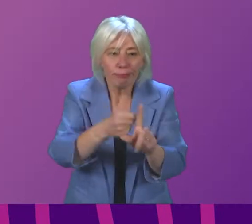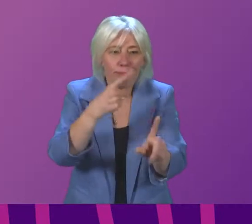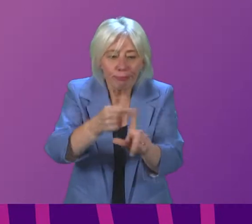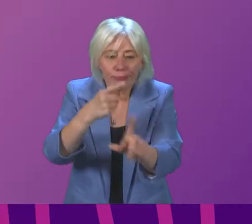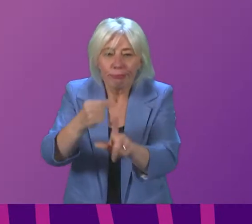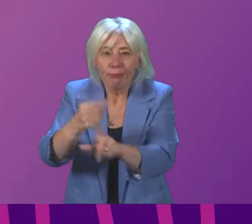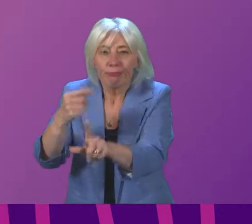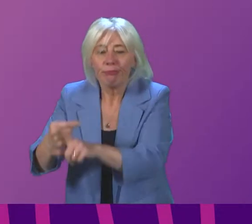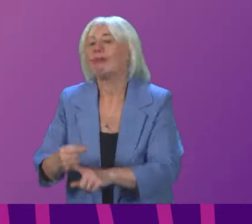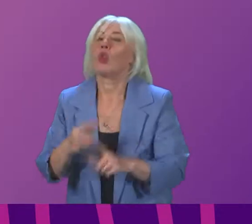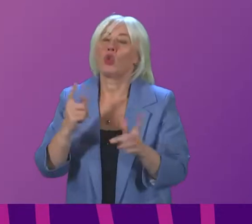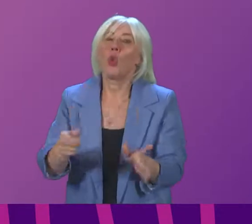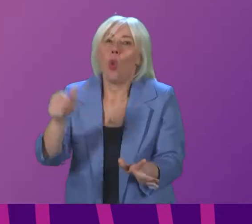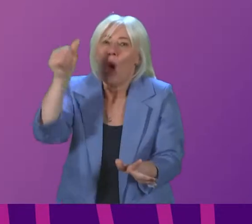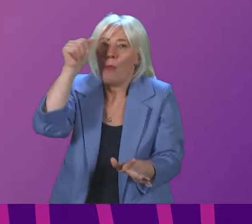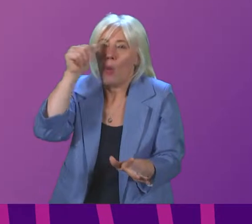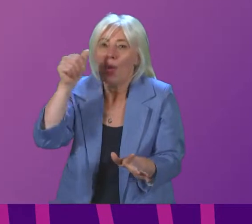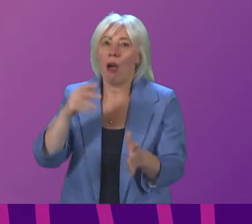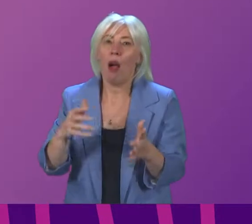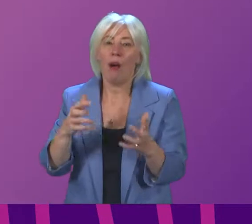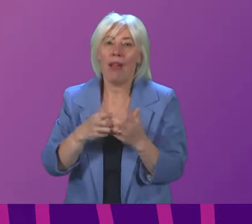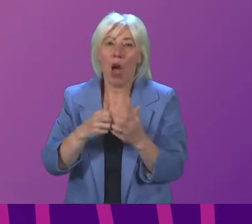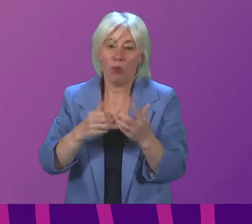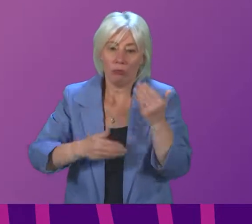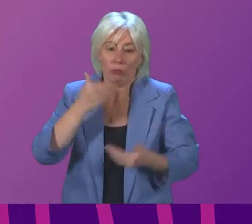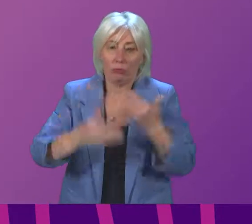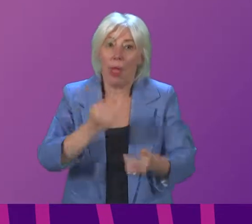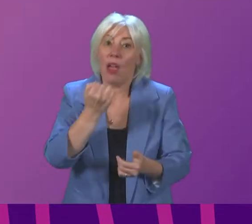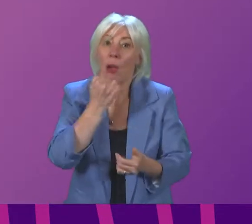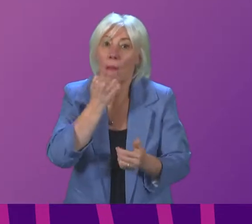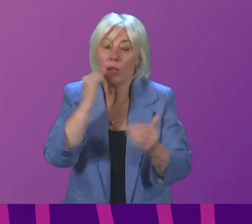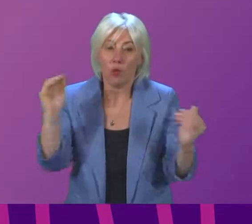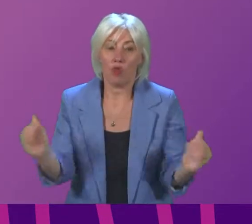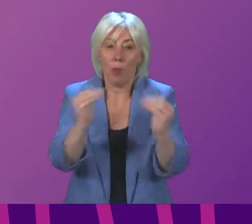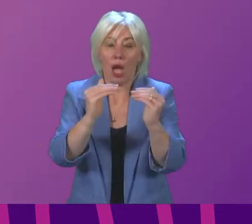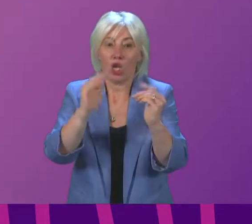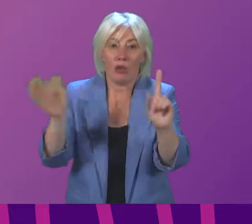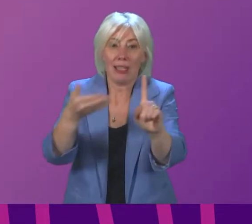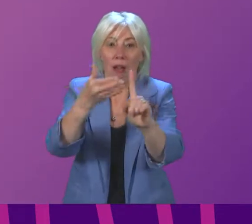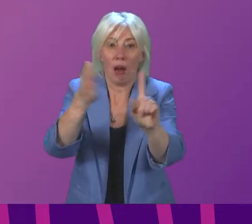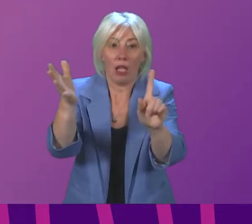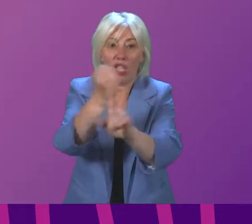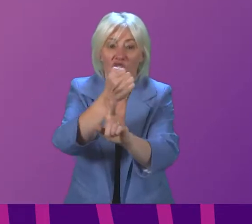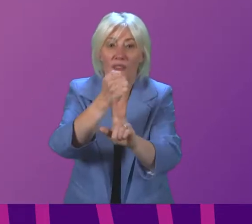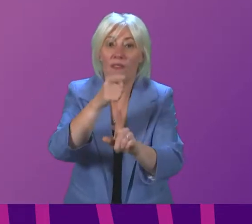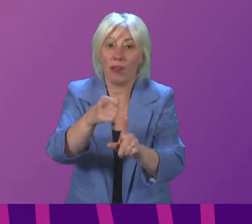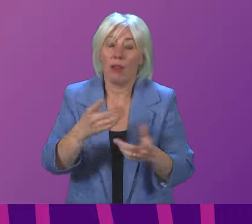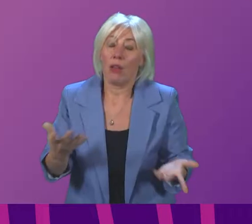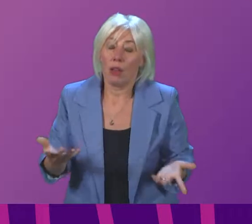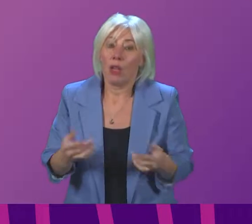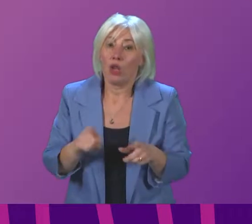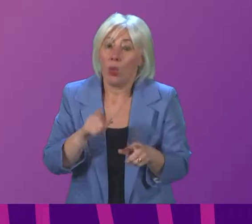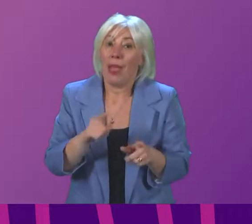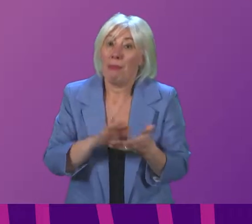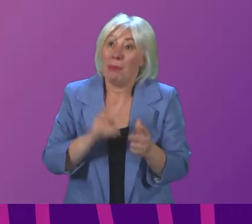I am absolutely well aware of the run rate that we have to get to to meet the targets we have set today, although these targets also depend